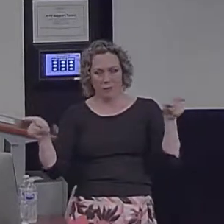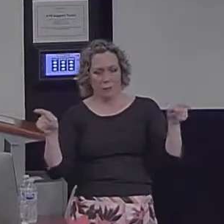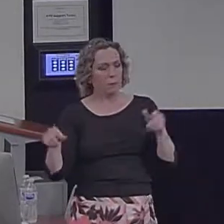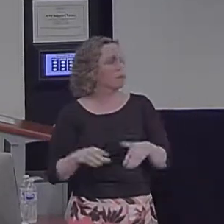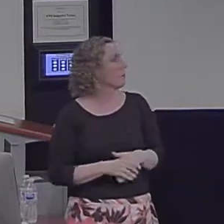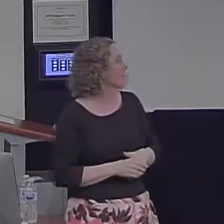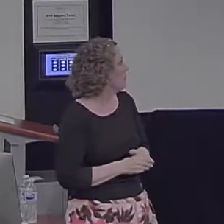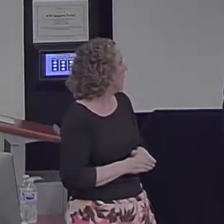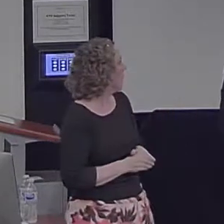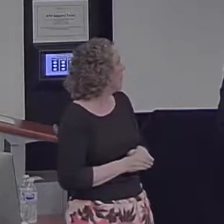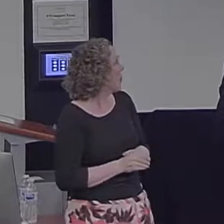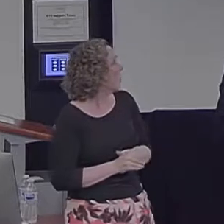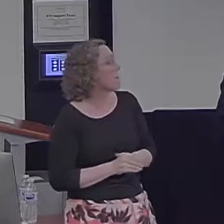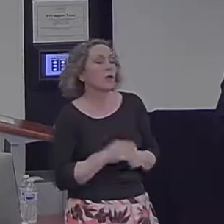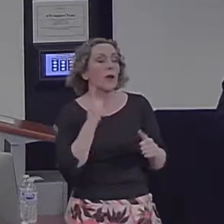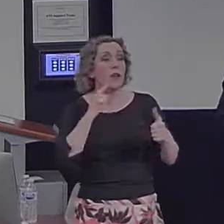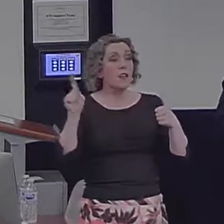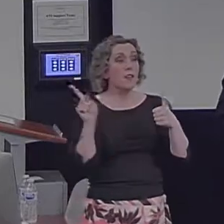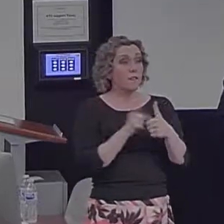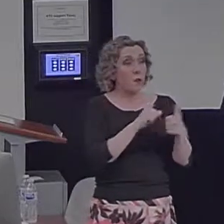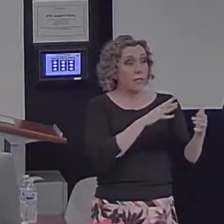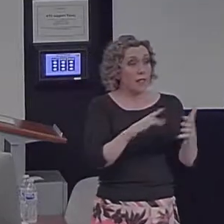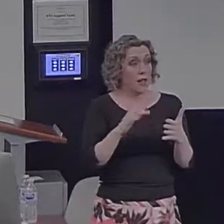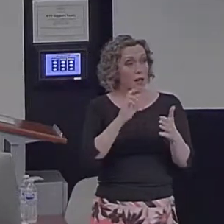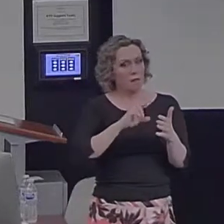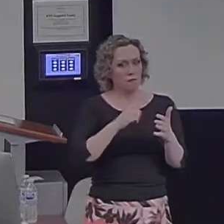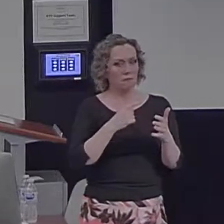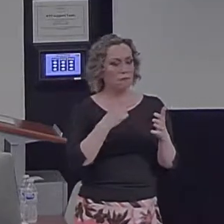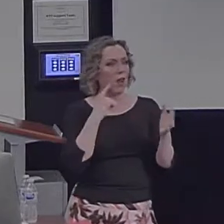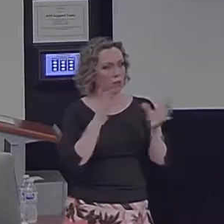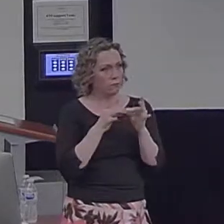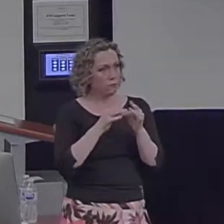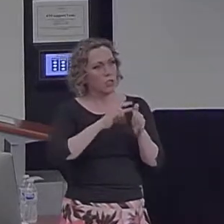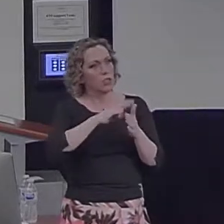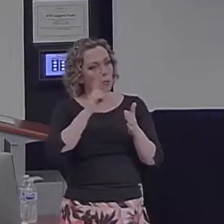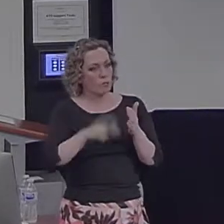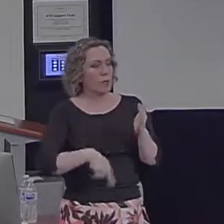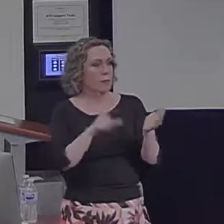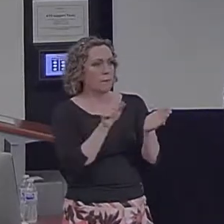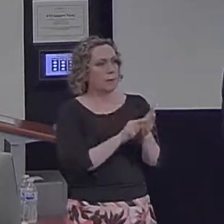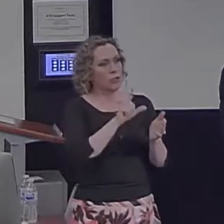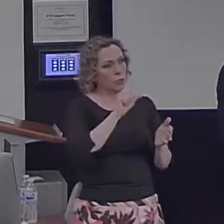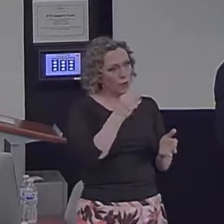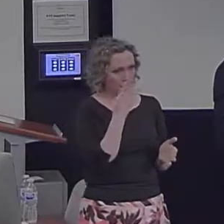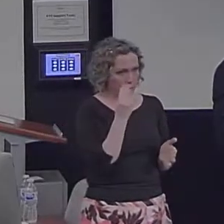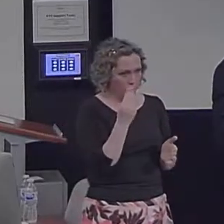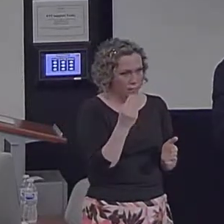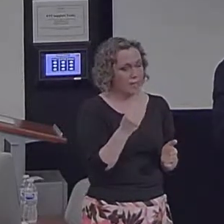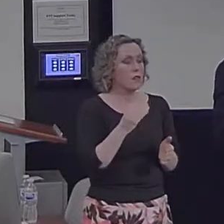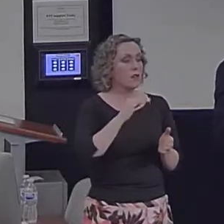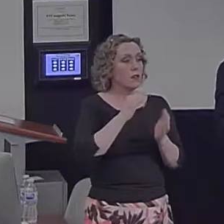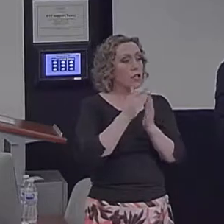results of the first study we ever published on this, 2014, in the Journal of Experimental Psychology,